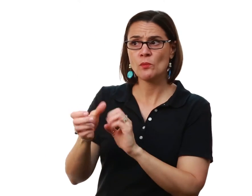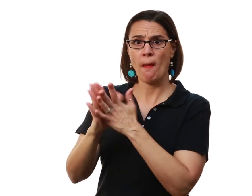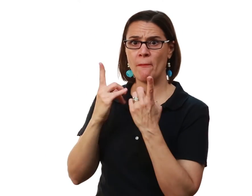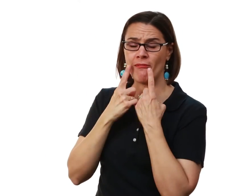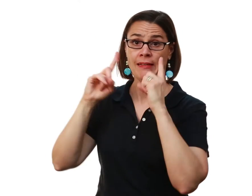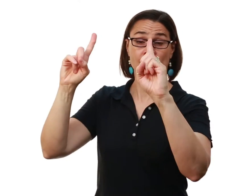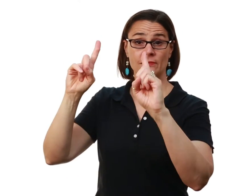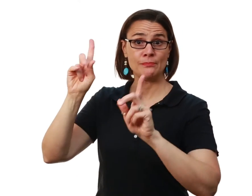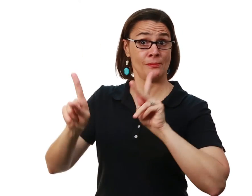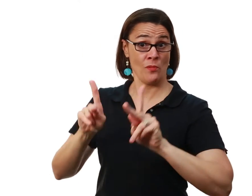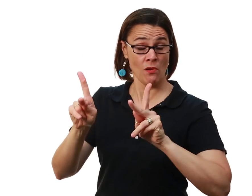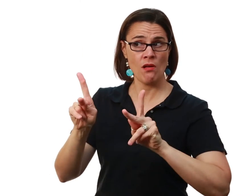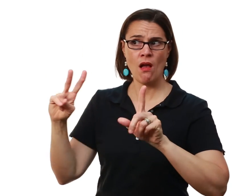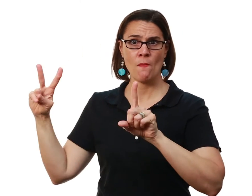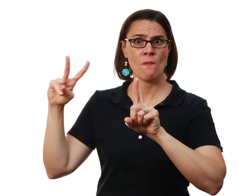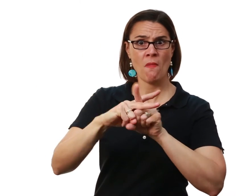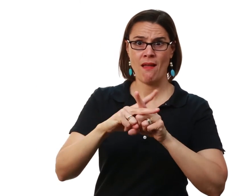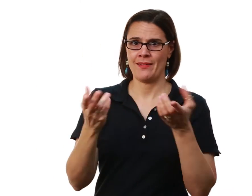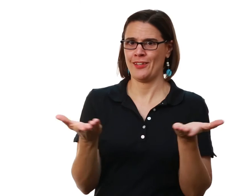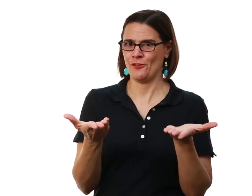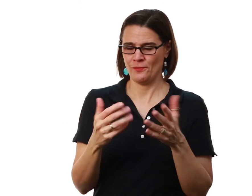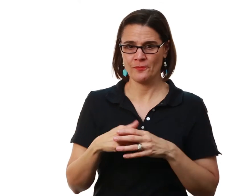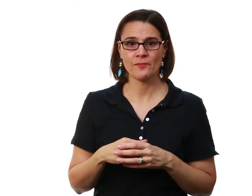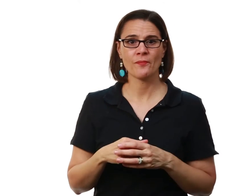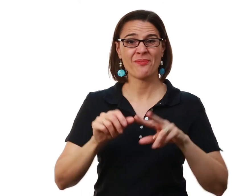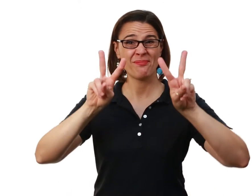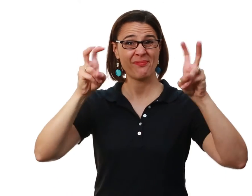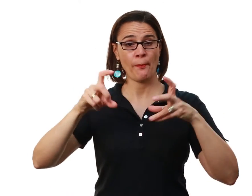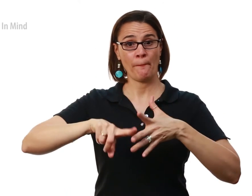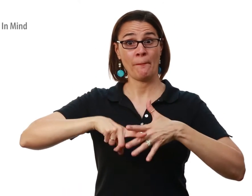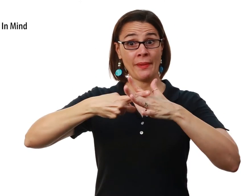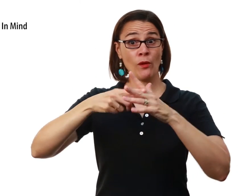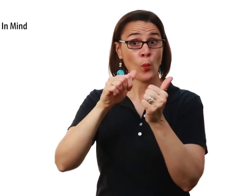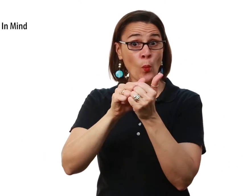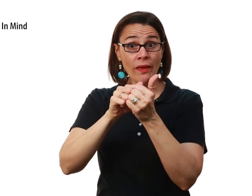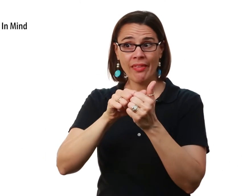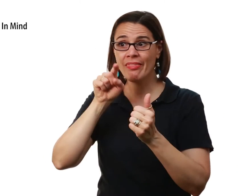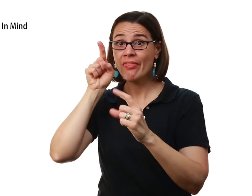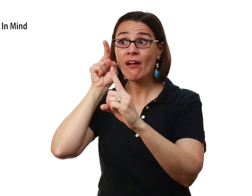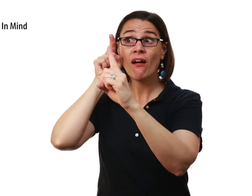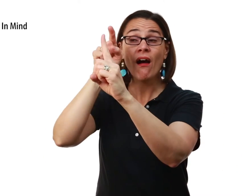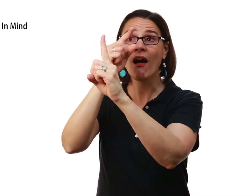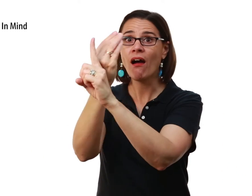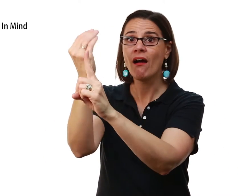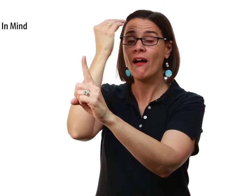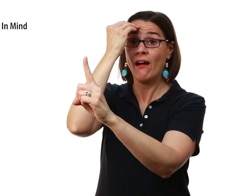habits to become effective people Well, it applies here as well We need to begin with the end in mind